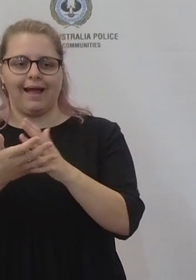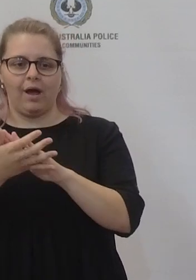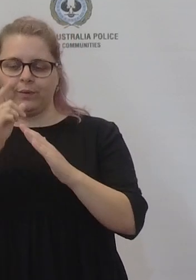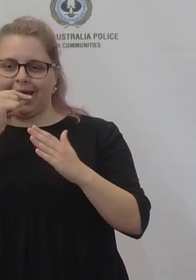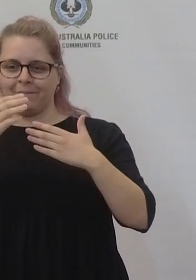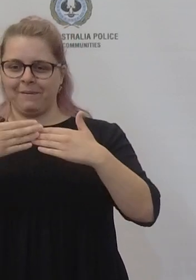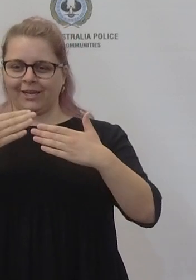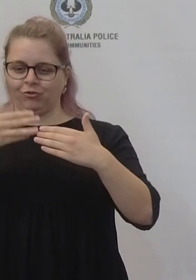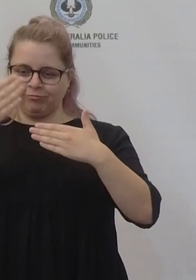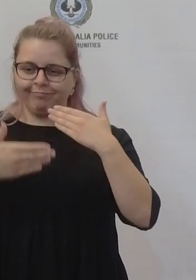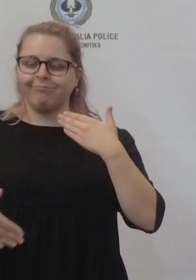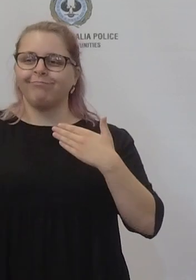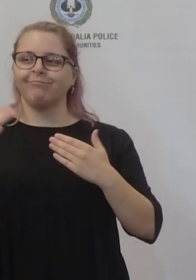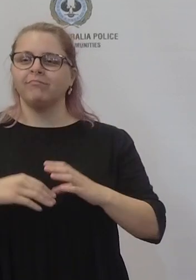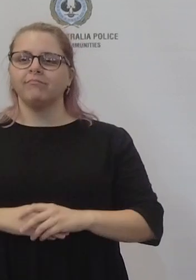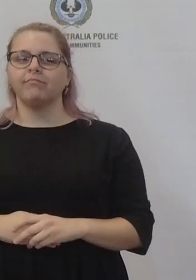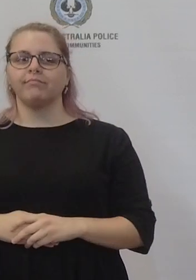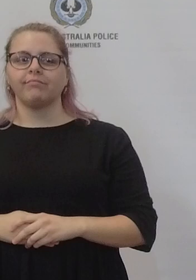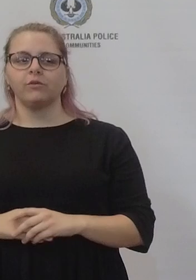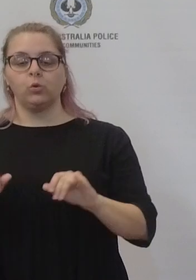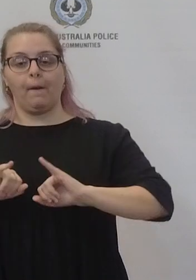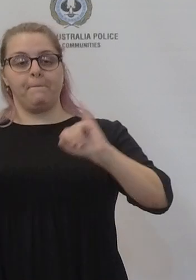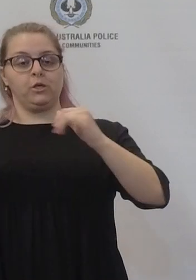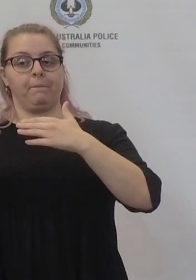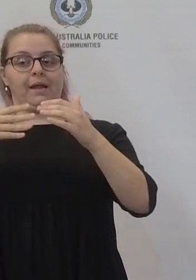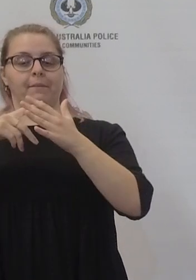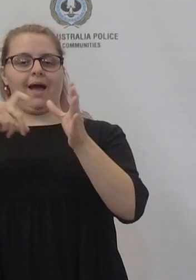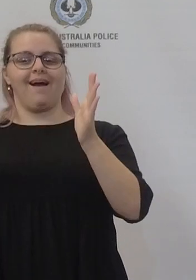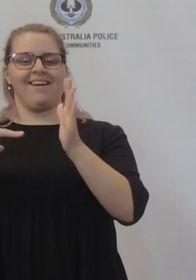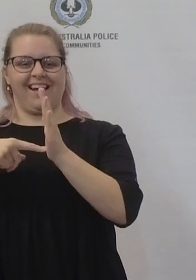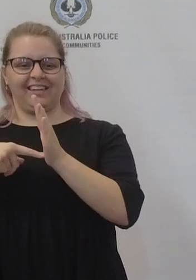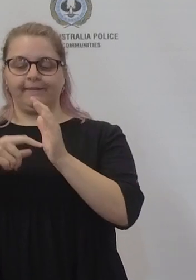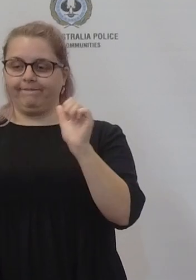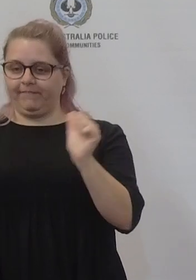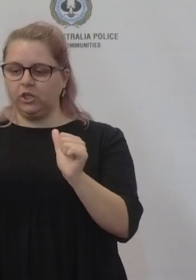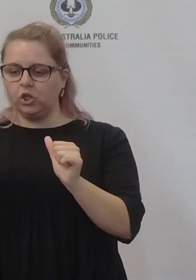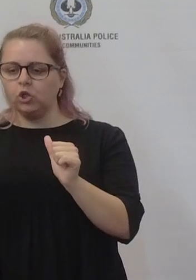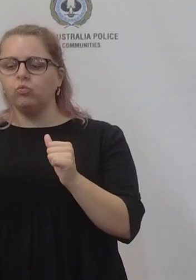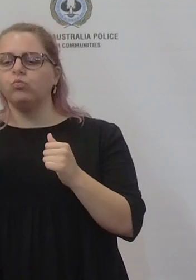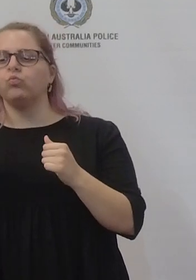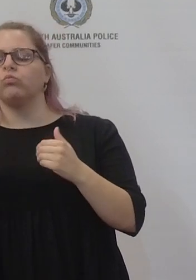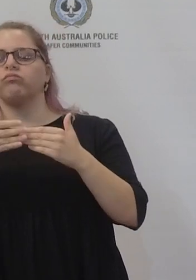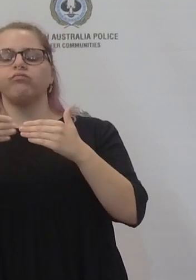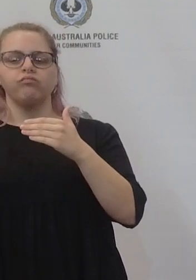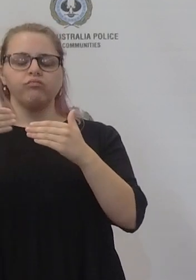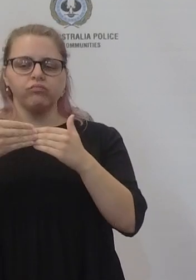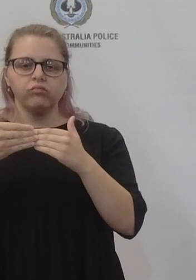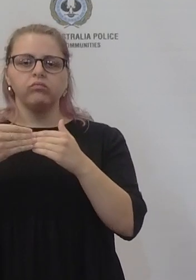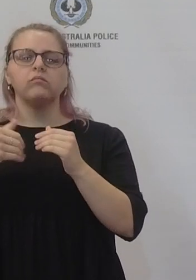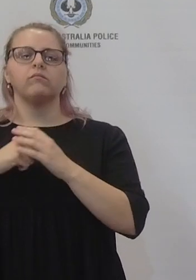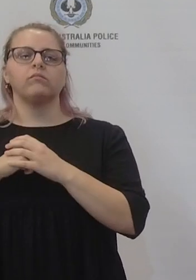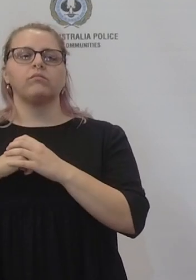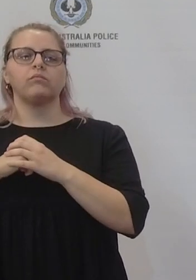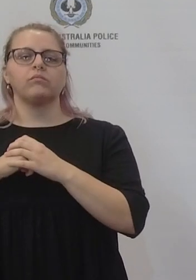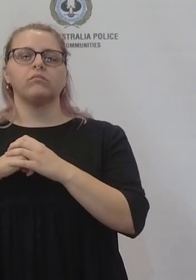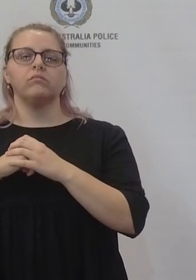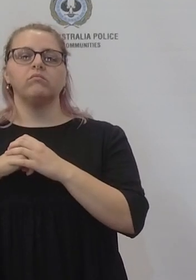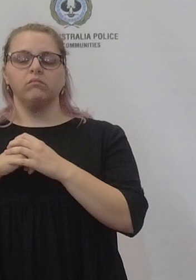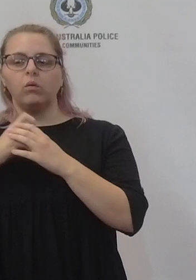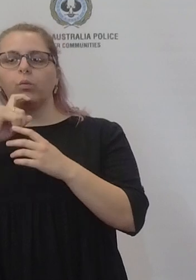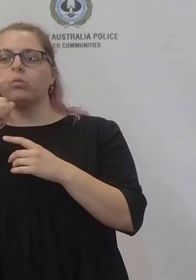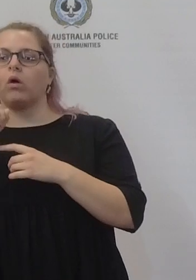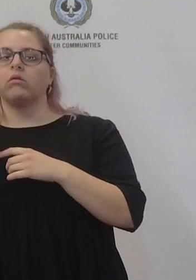requirements. When the declaration under the Emergency Management Act ceases, all of these mandates will fall away